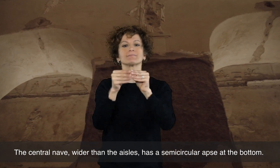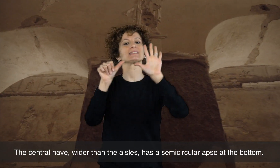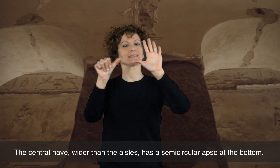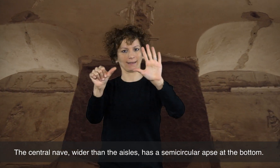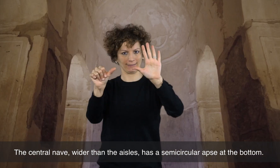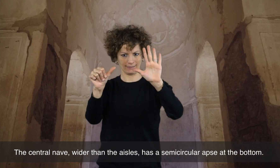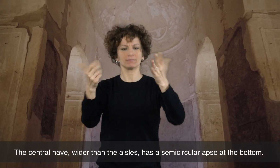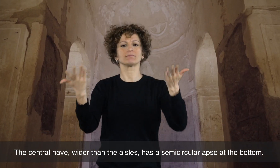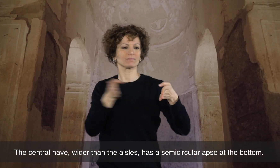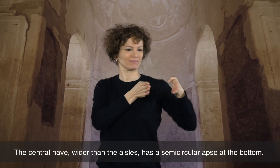at the bottom.